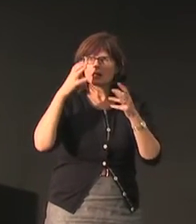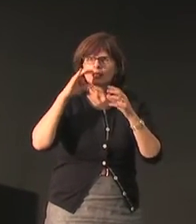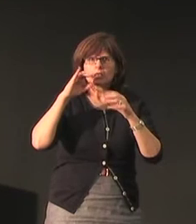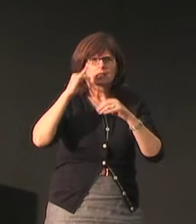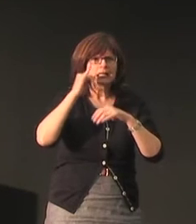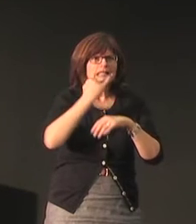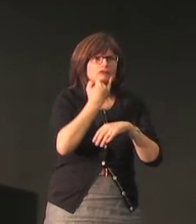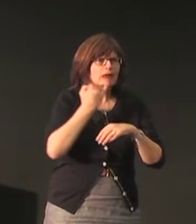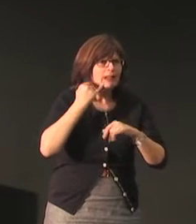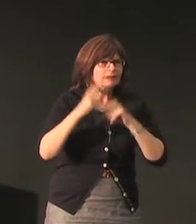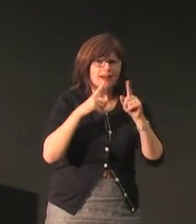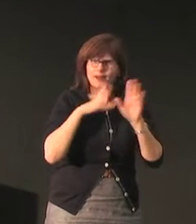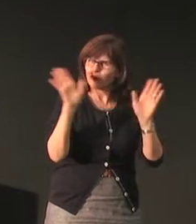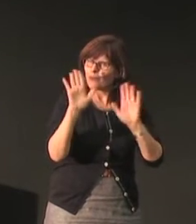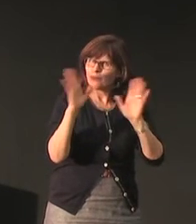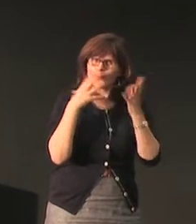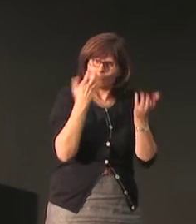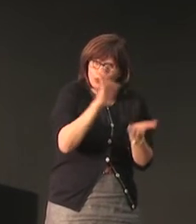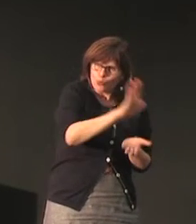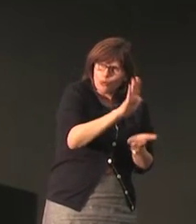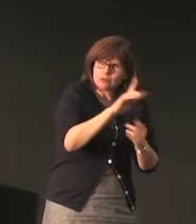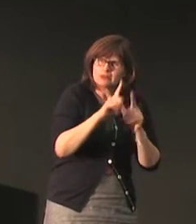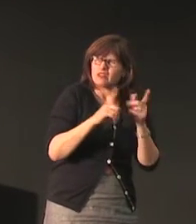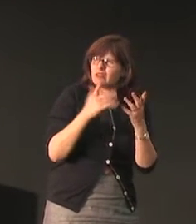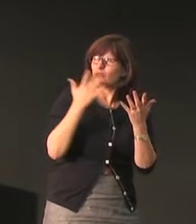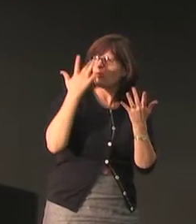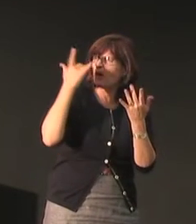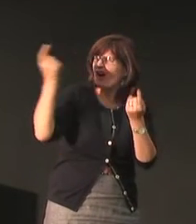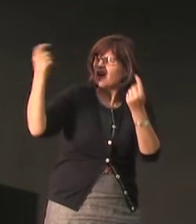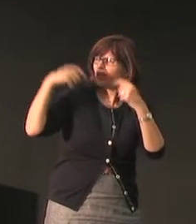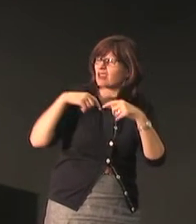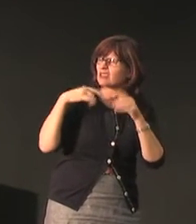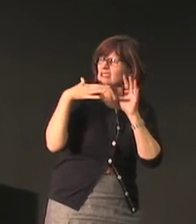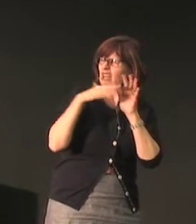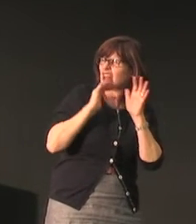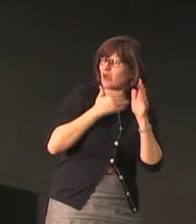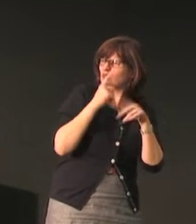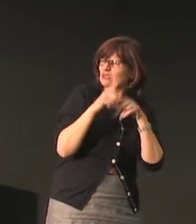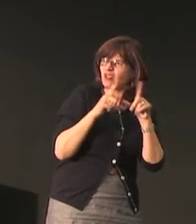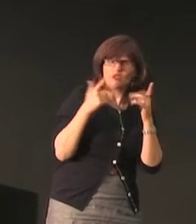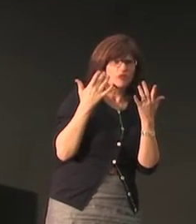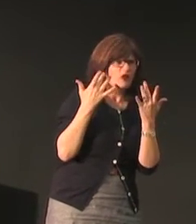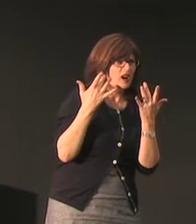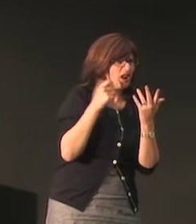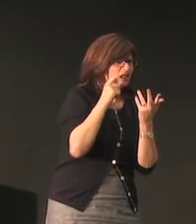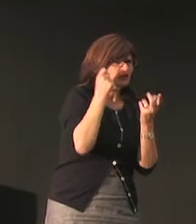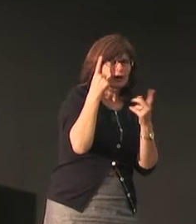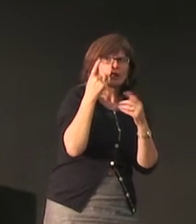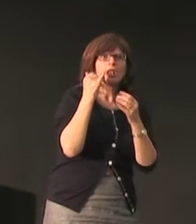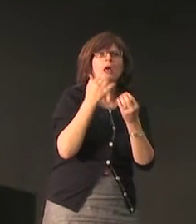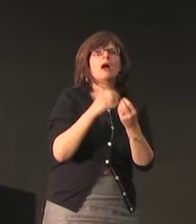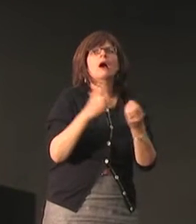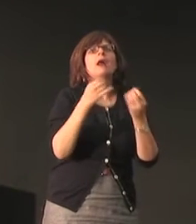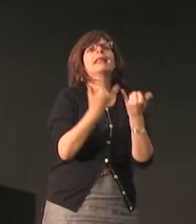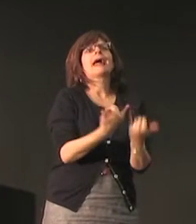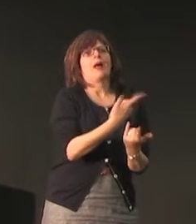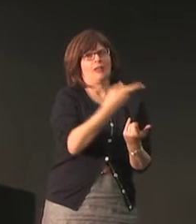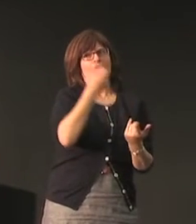like breathing air they thought perhaps we wanted them to learn Israeli sign language and we said no that we were really interested in their own